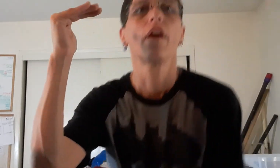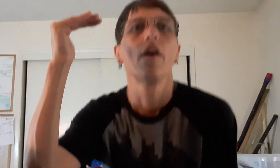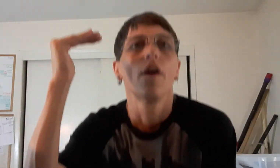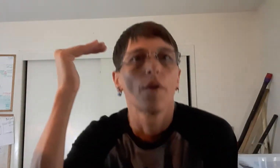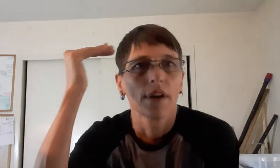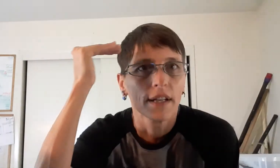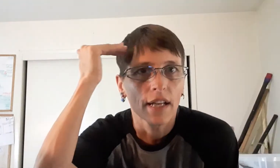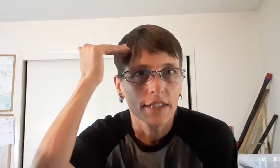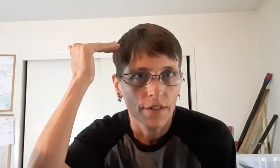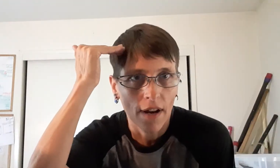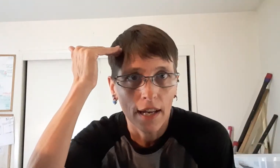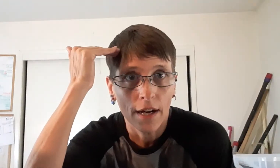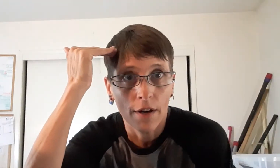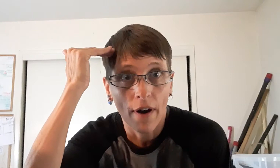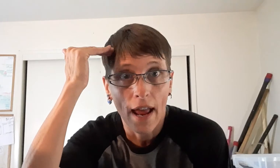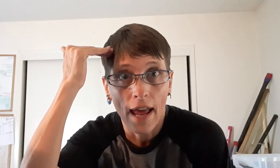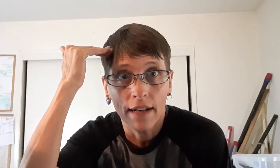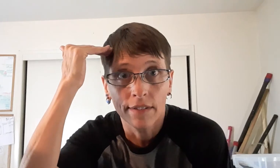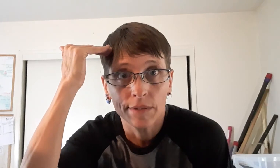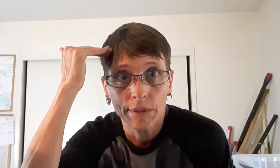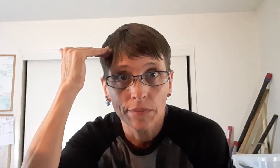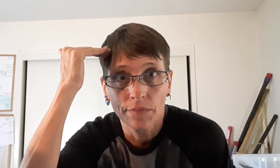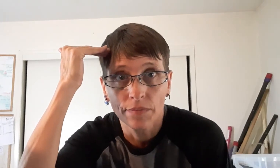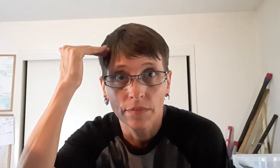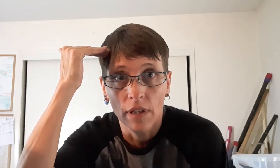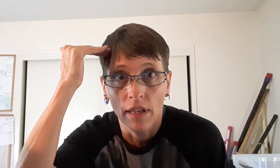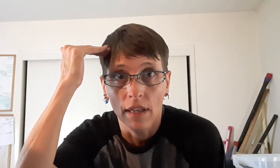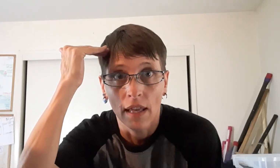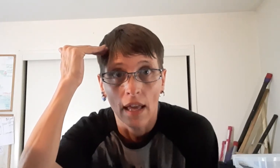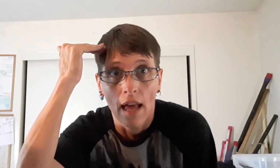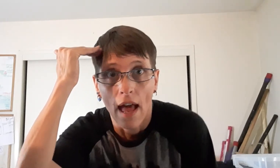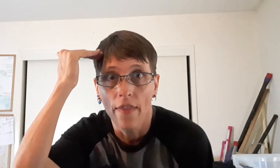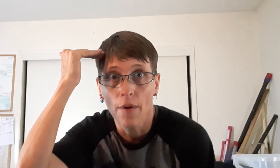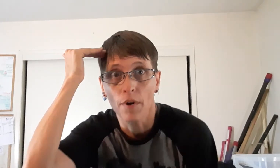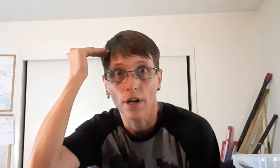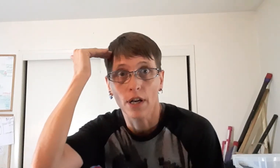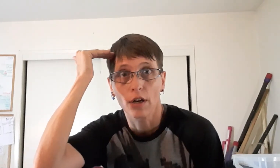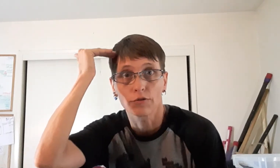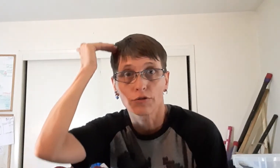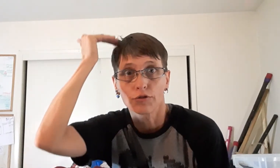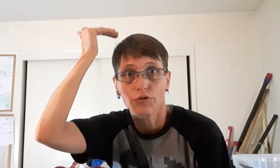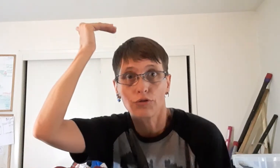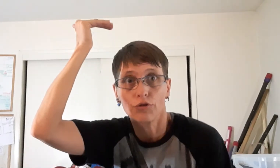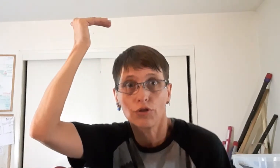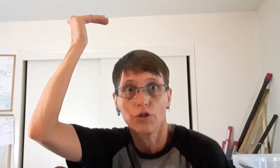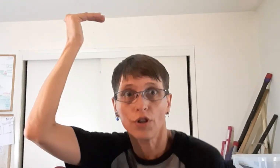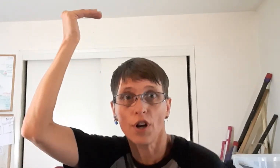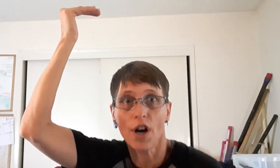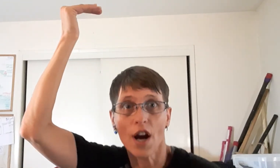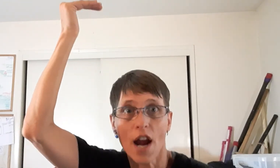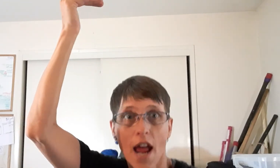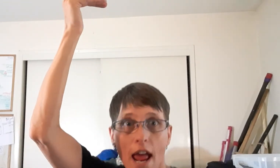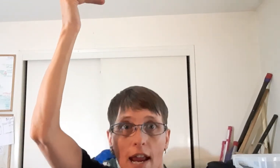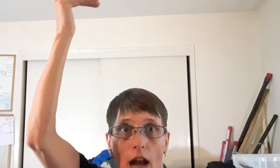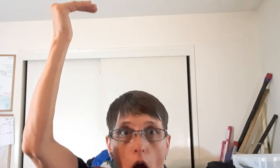We're going to touch it right here to our head. And then we're going to go straight up.